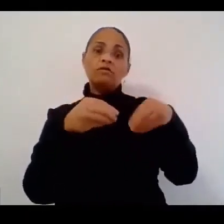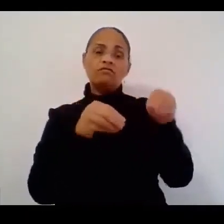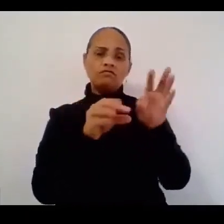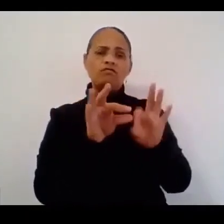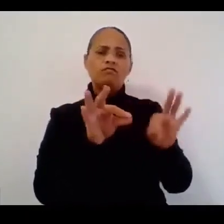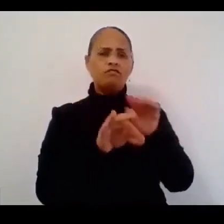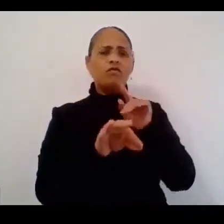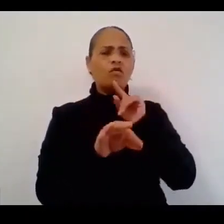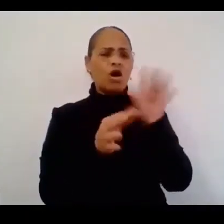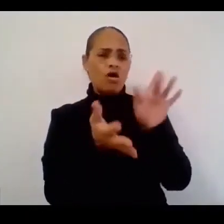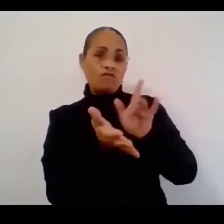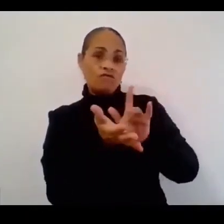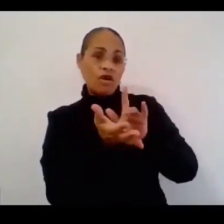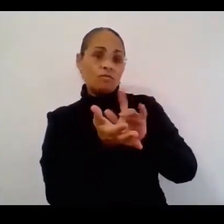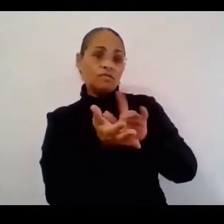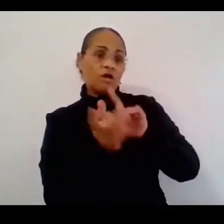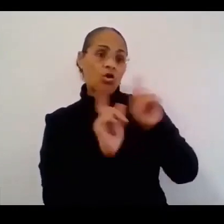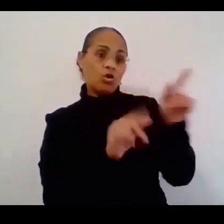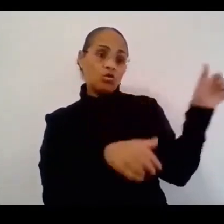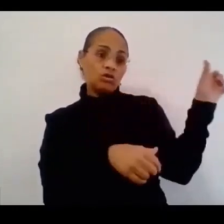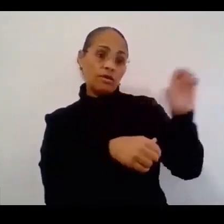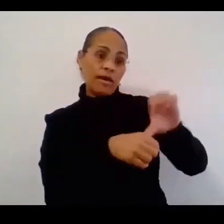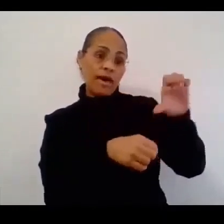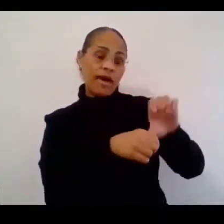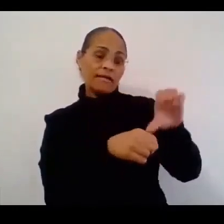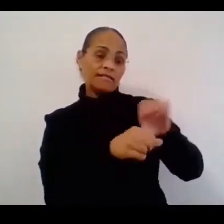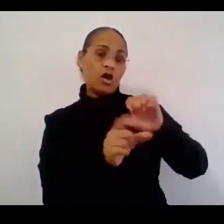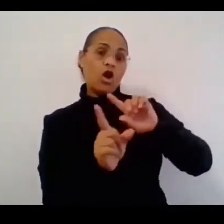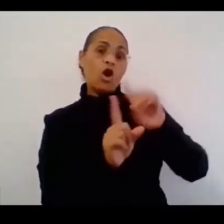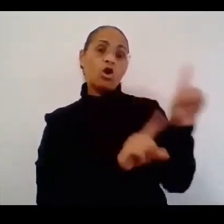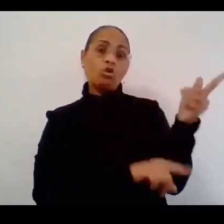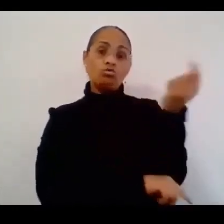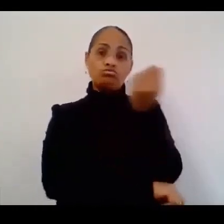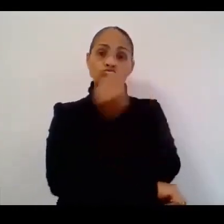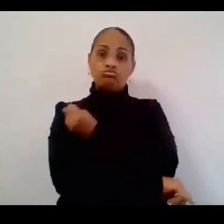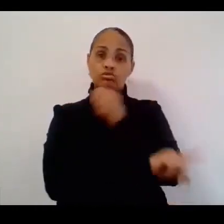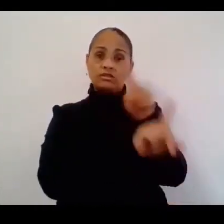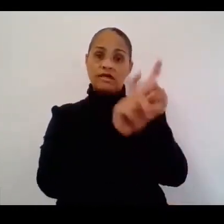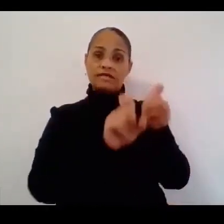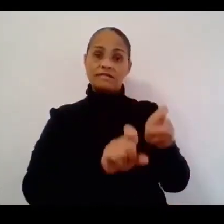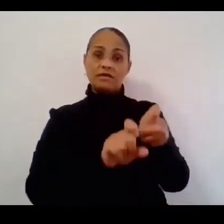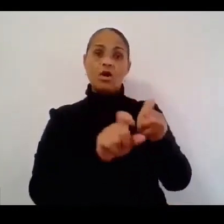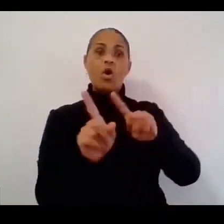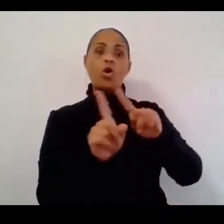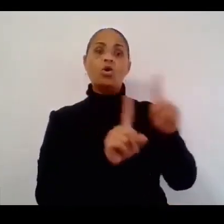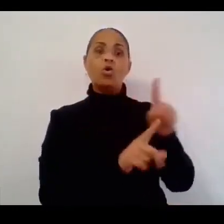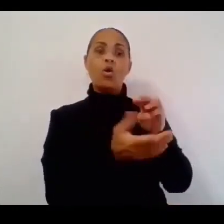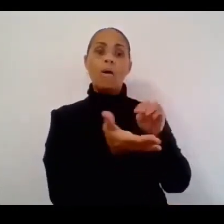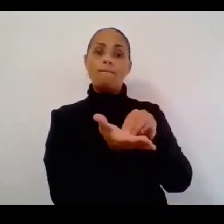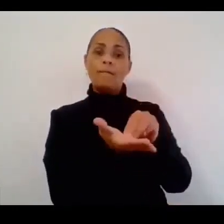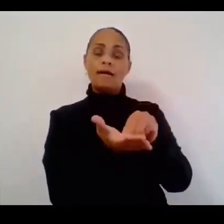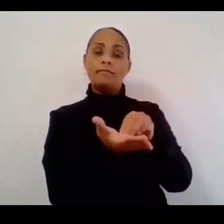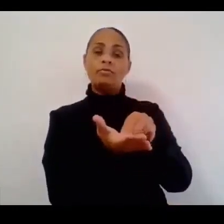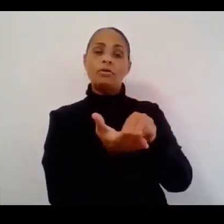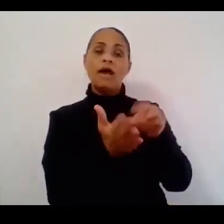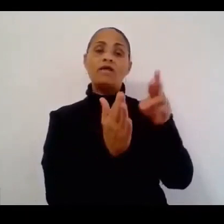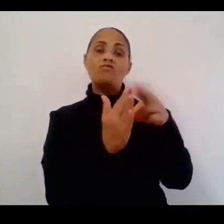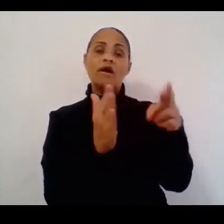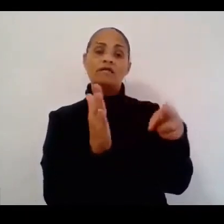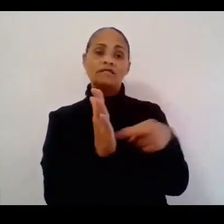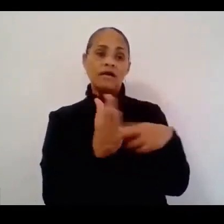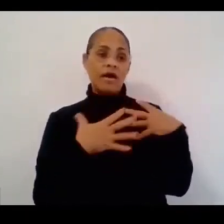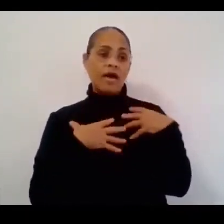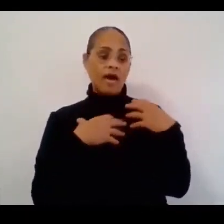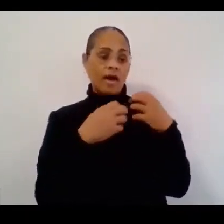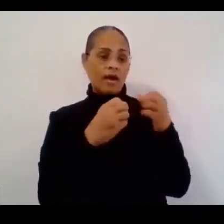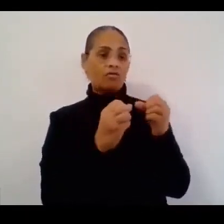pharmacy, also attending the gas station, attending a vaccination or testing appointment, or attending a medical appointment at a registered health care